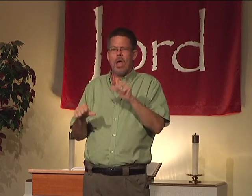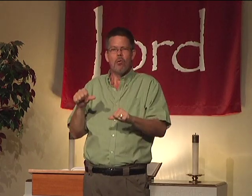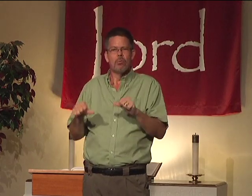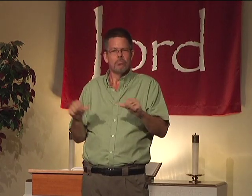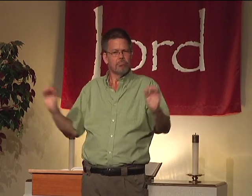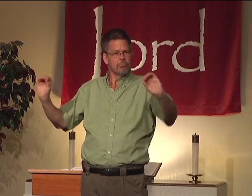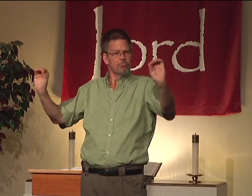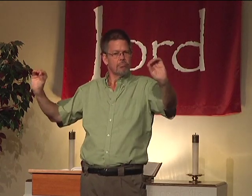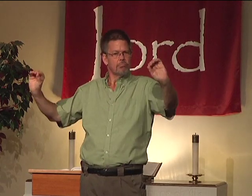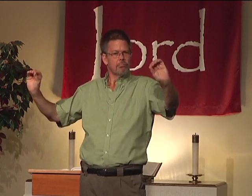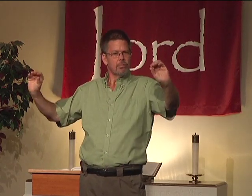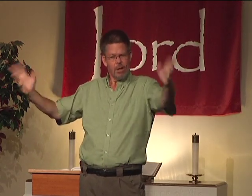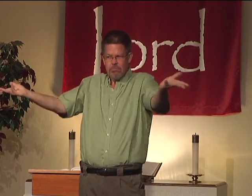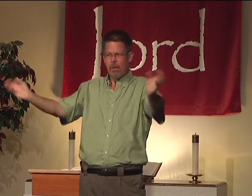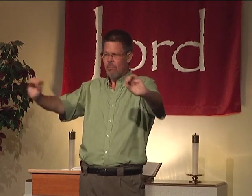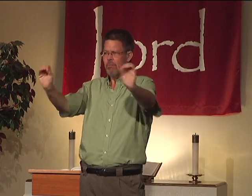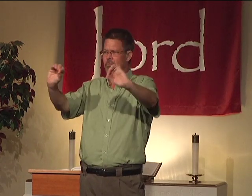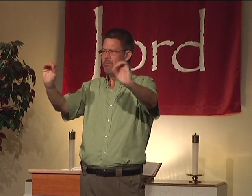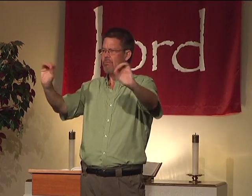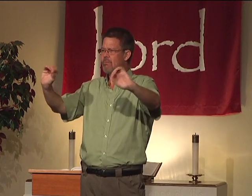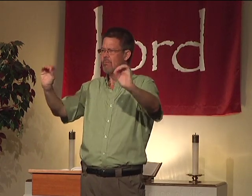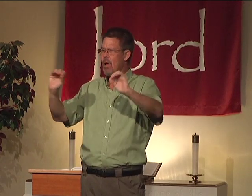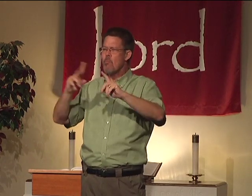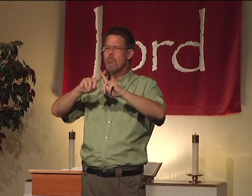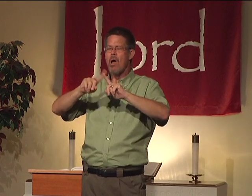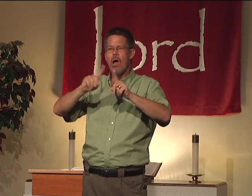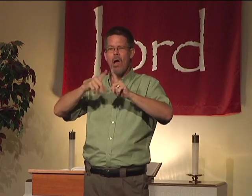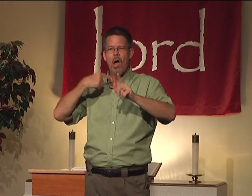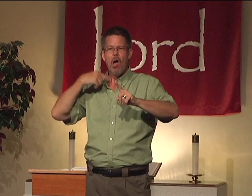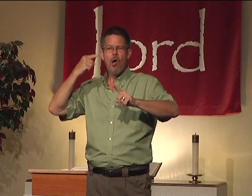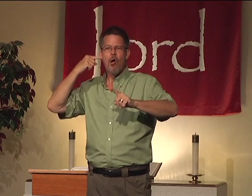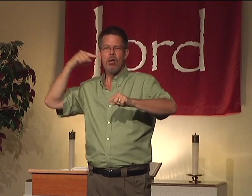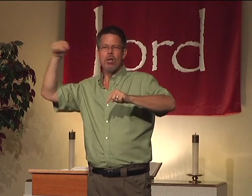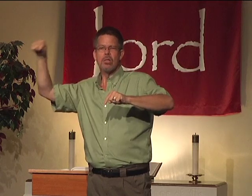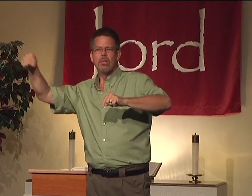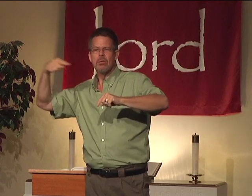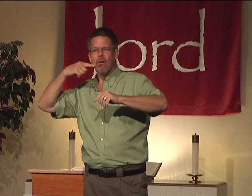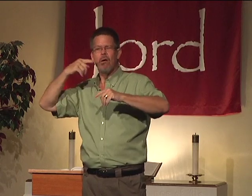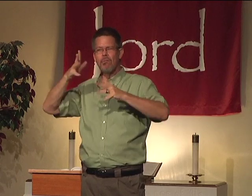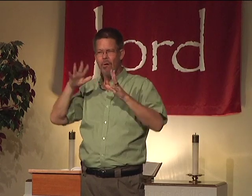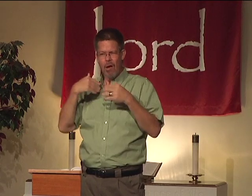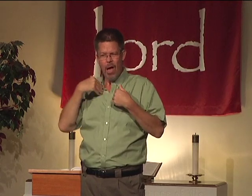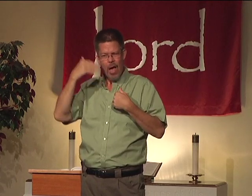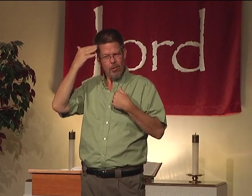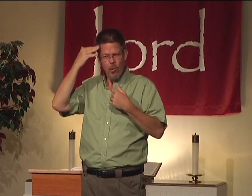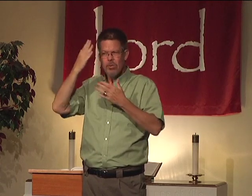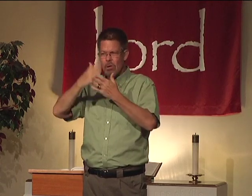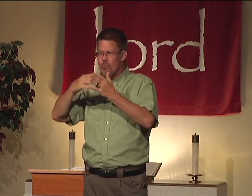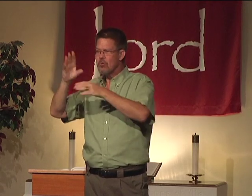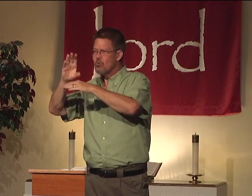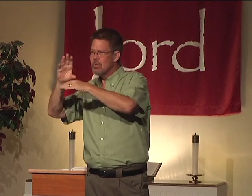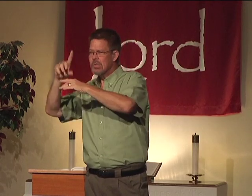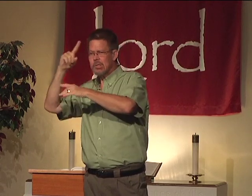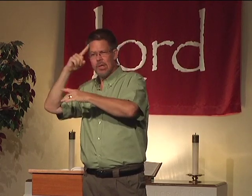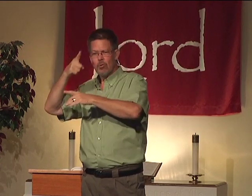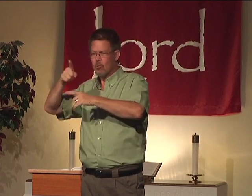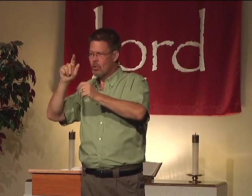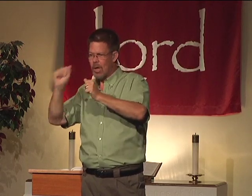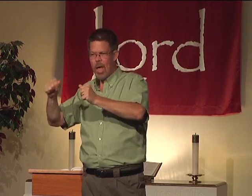There is no doubt. There is no doubt. But I heard this or I heard that. And I know some churches